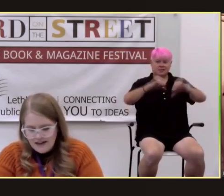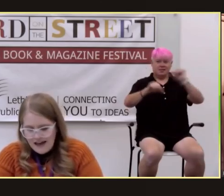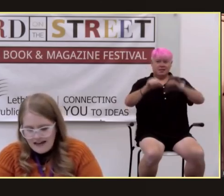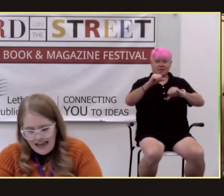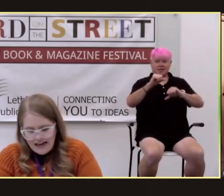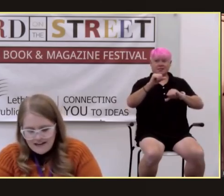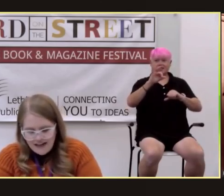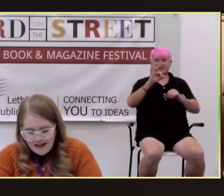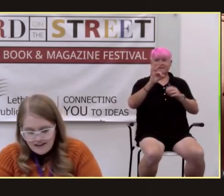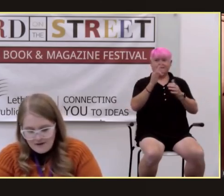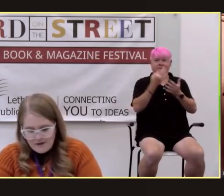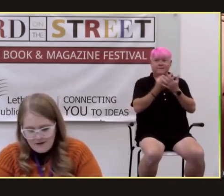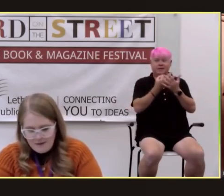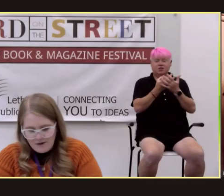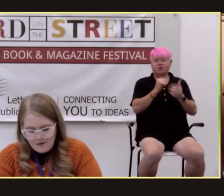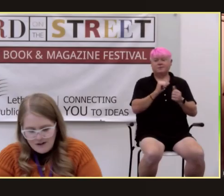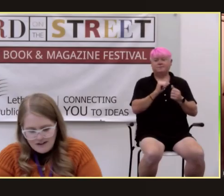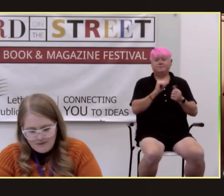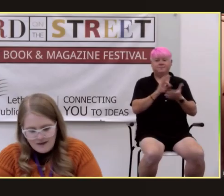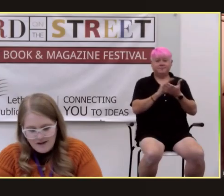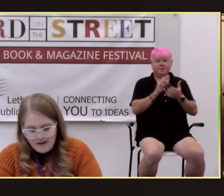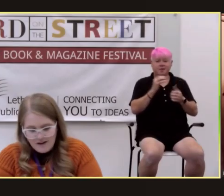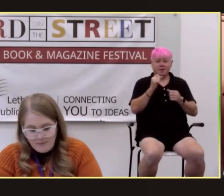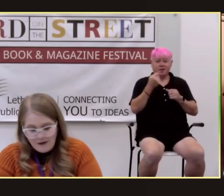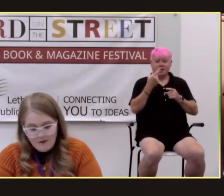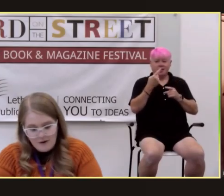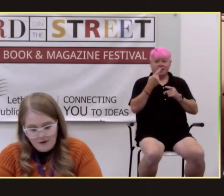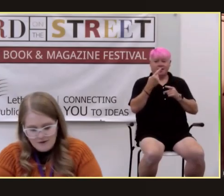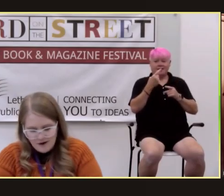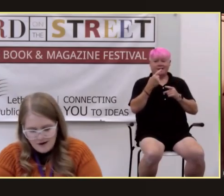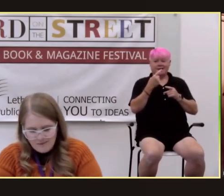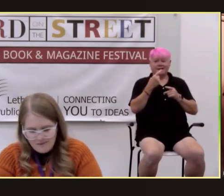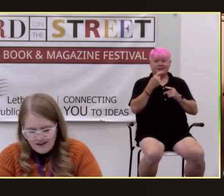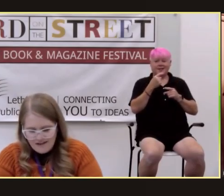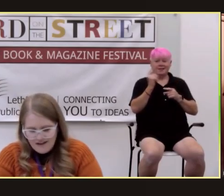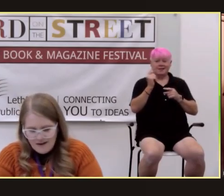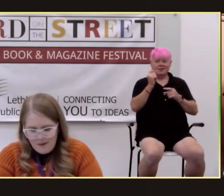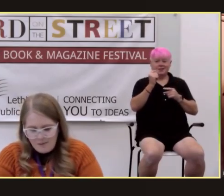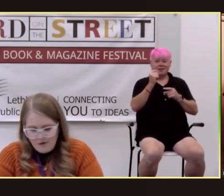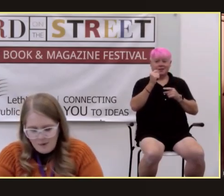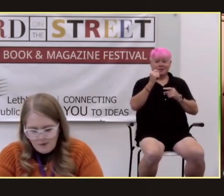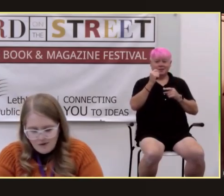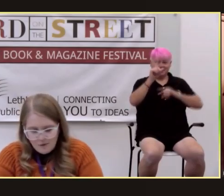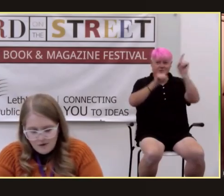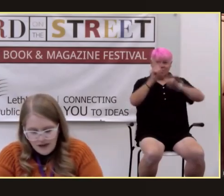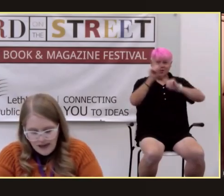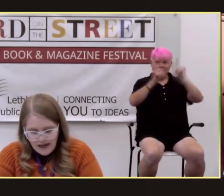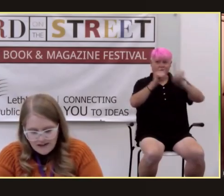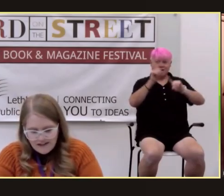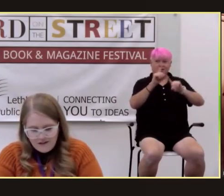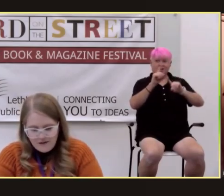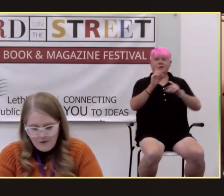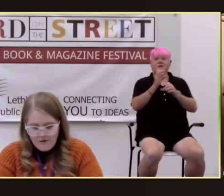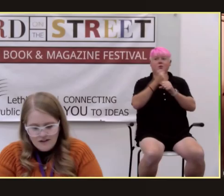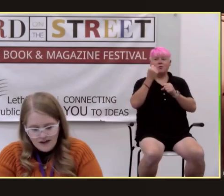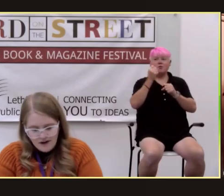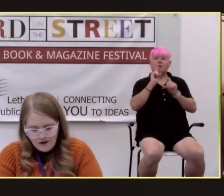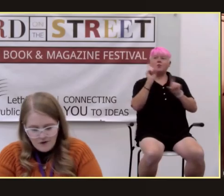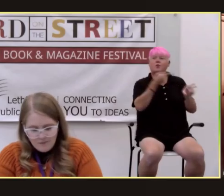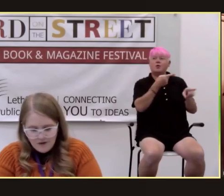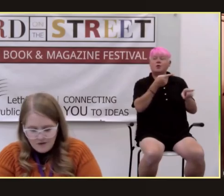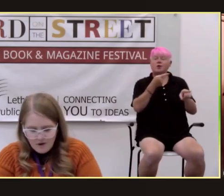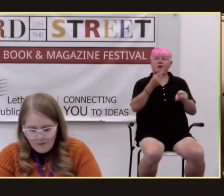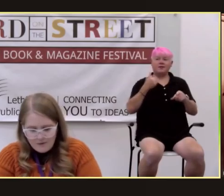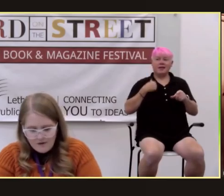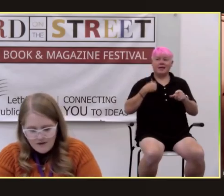and canada's answer to michael creton by the by the toronto star a member of both the order of canada and the order of ontario